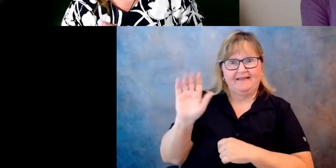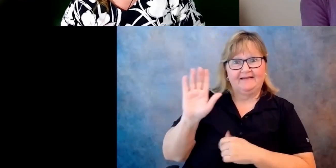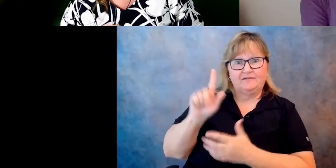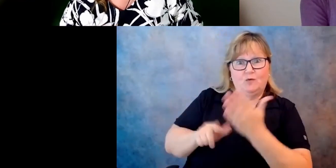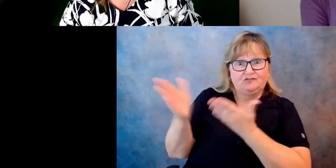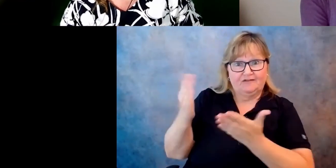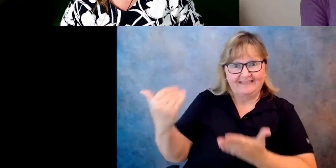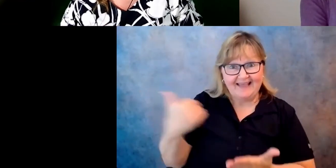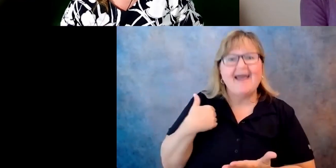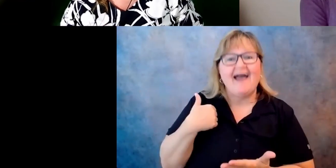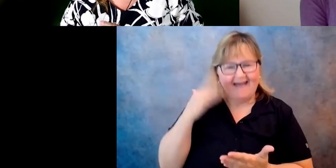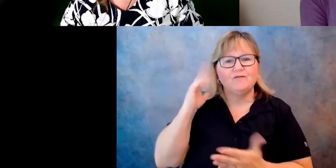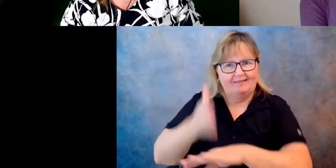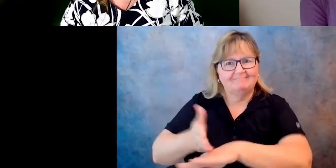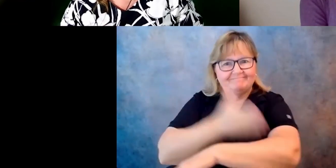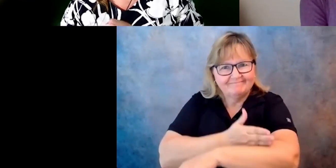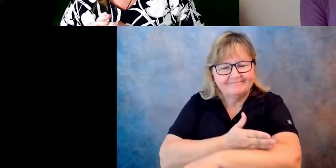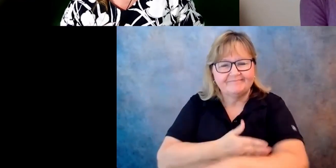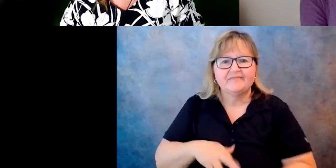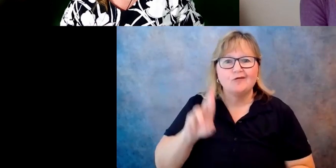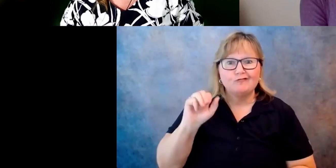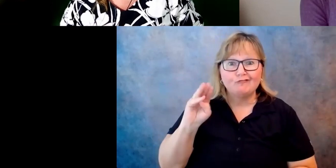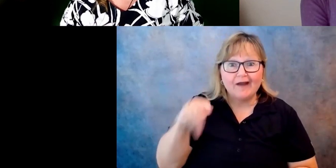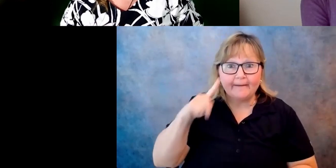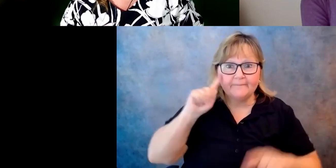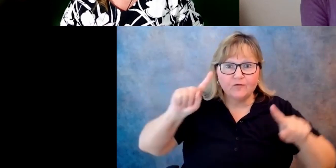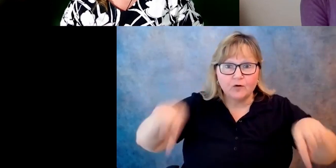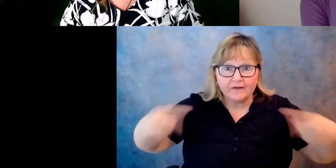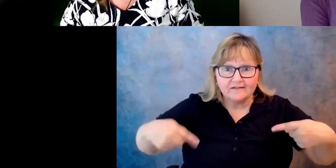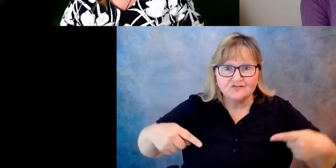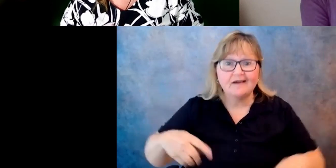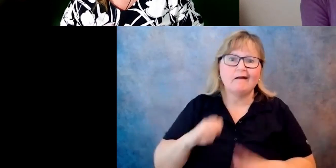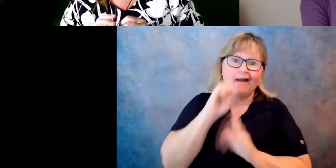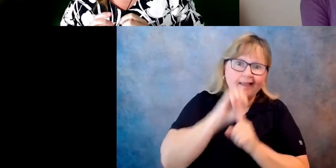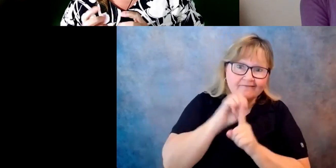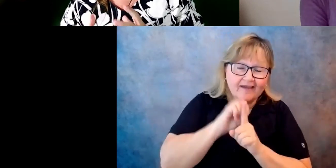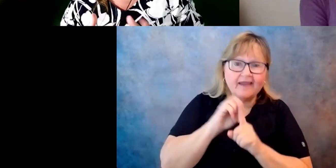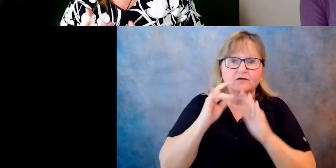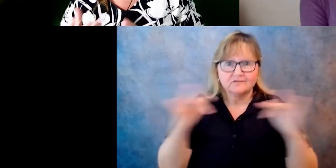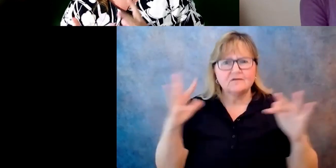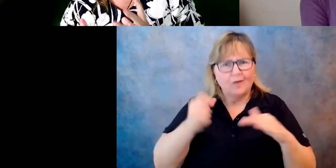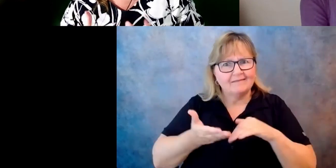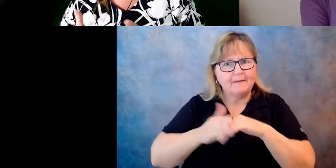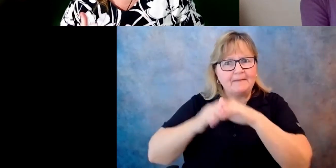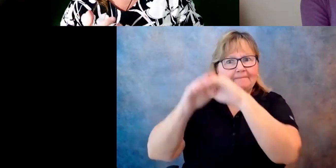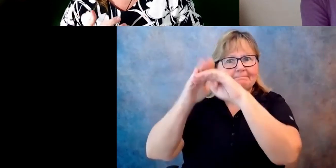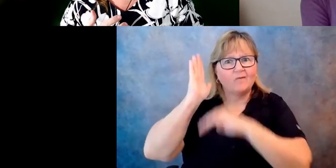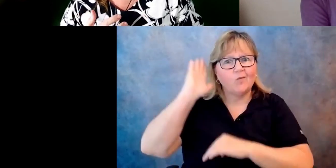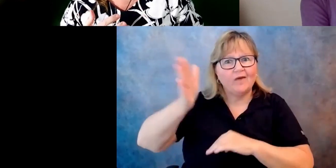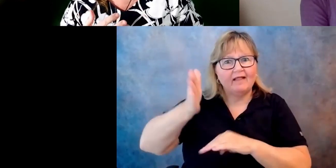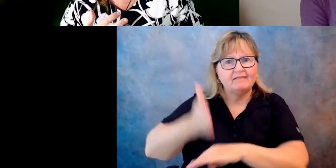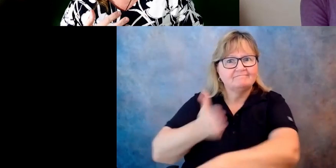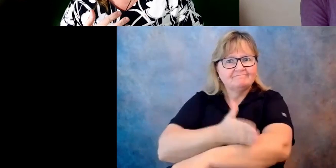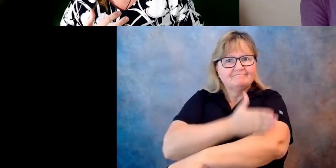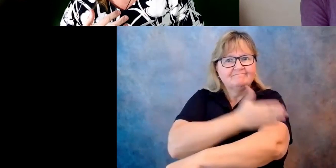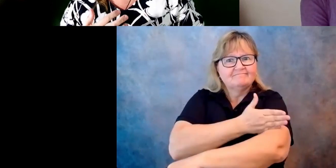ramps, you know, throughout the country, um, elevators and buildings, all of that you'll start to see. And